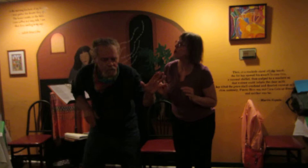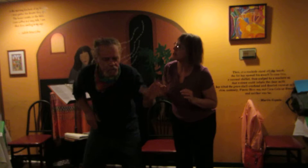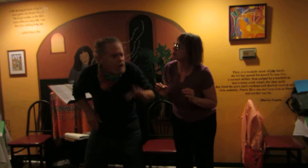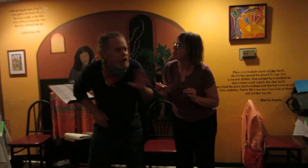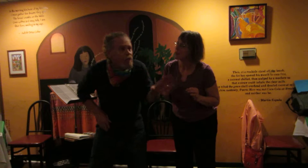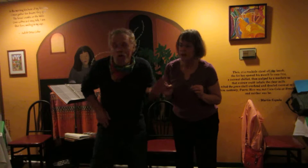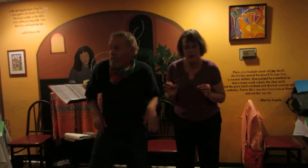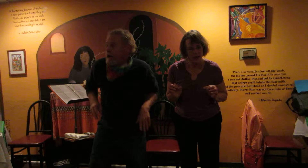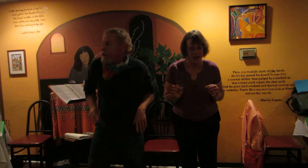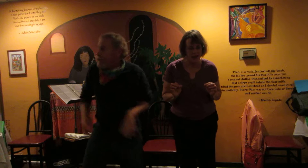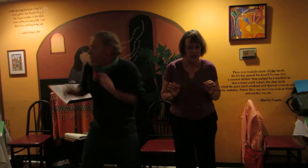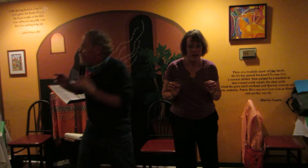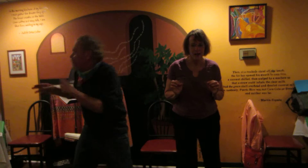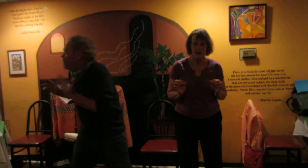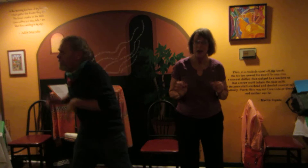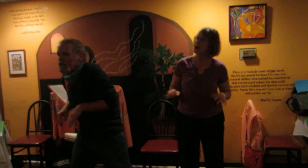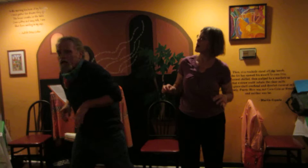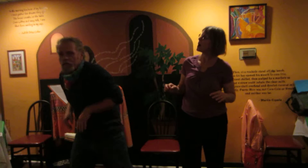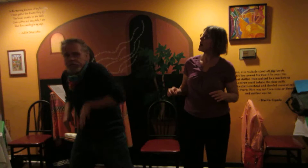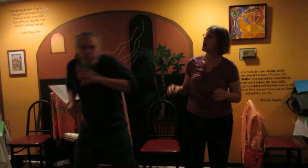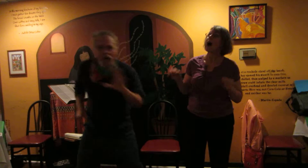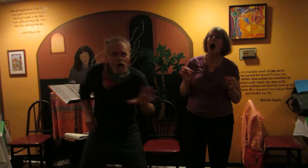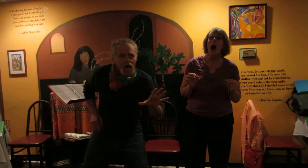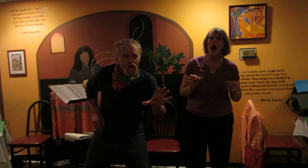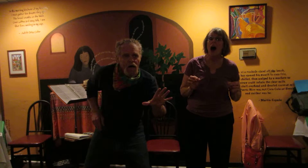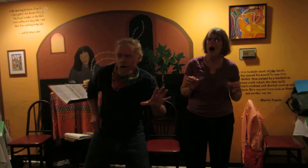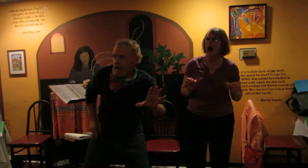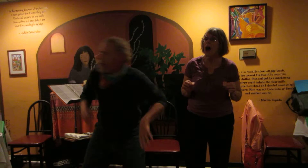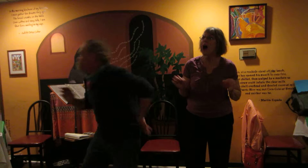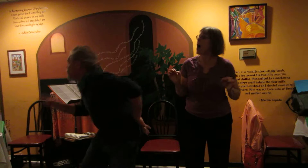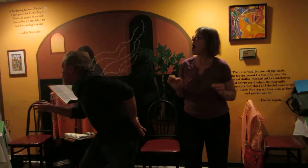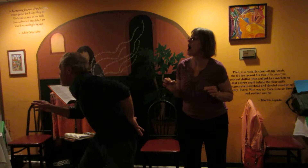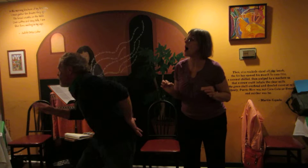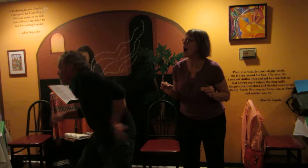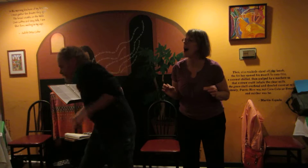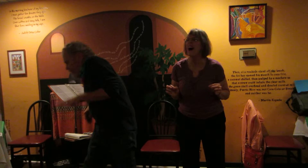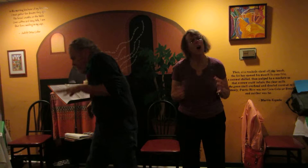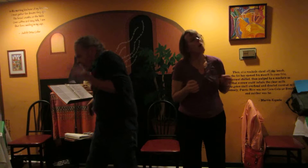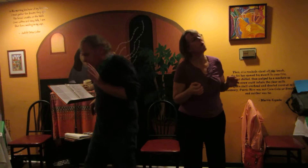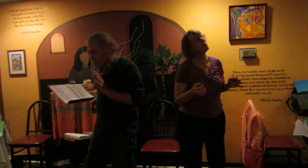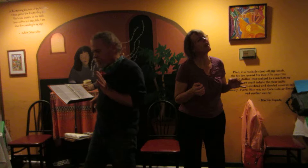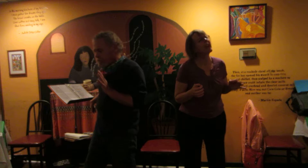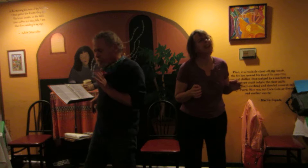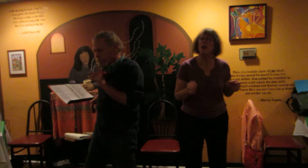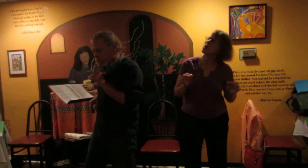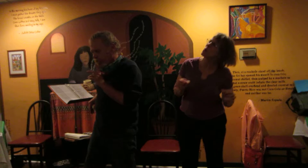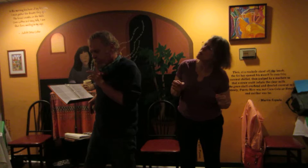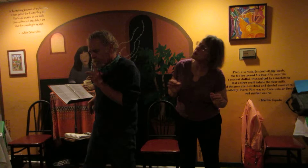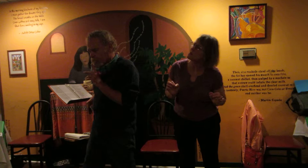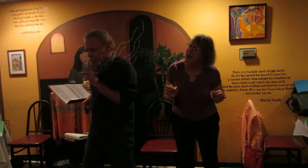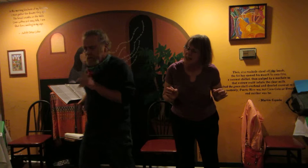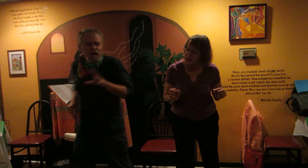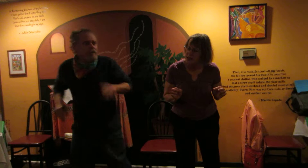will it cost? It won't matter, cause we'll be lost. Ha ha ha ha. Ha ha ha. When we get there,